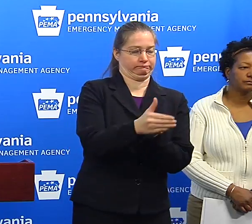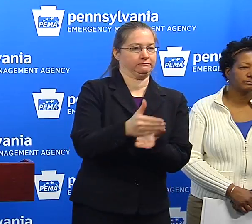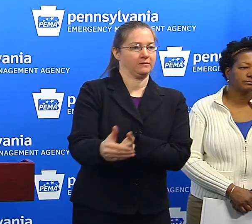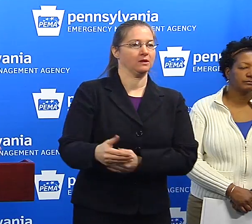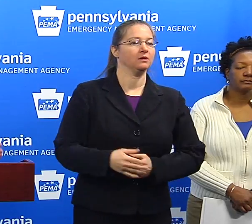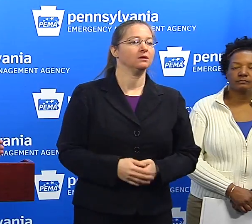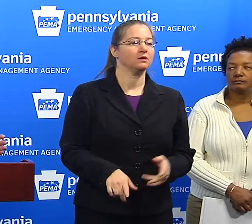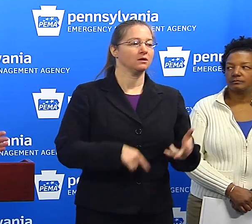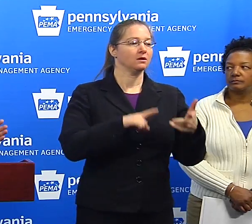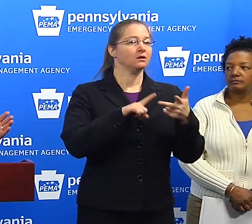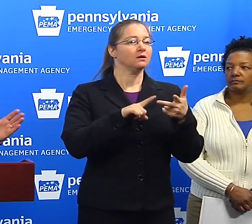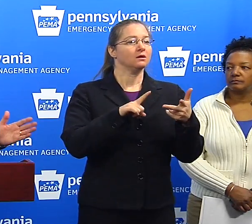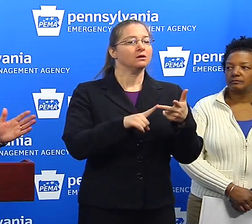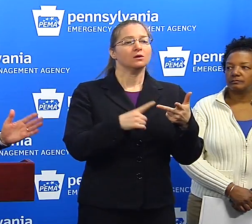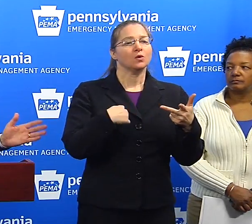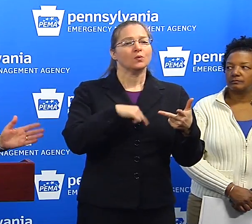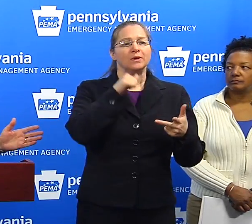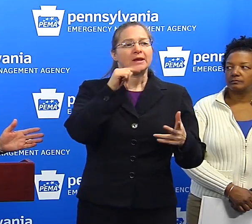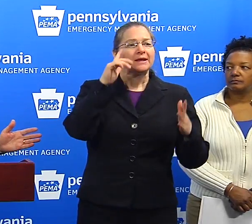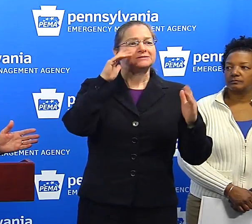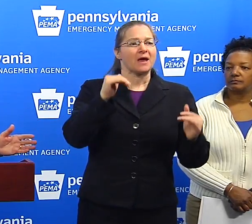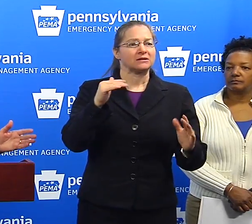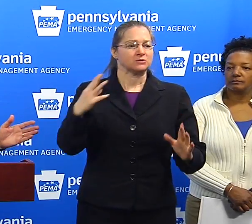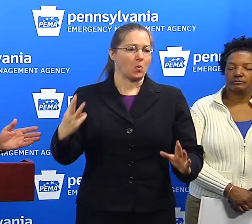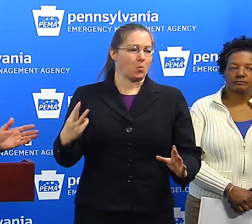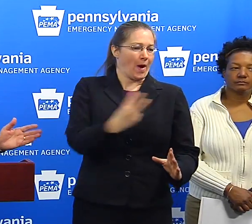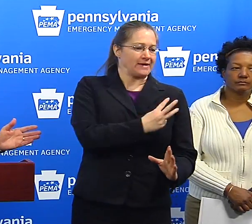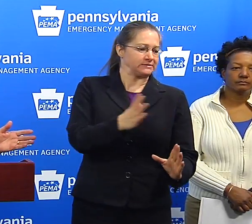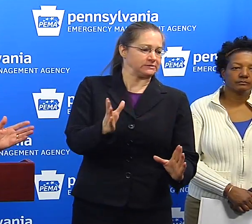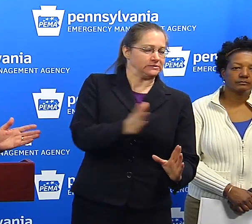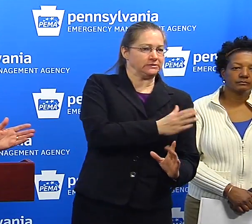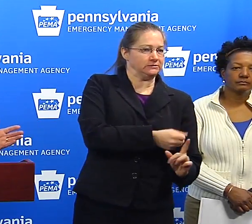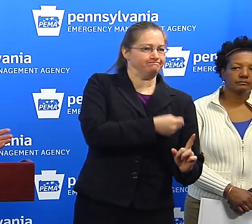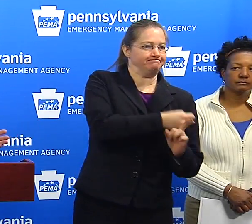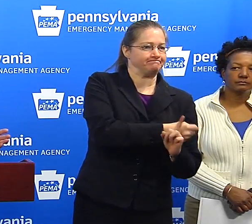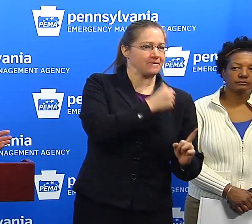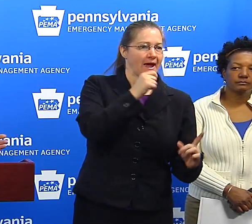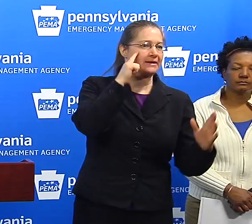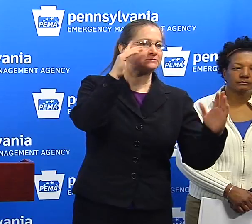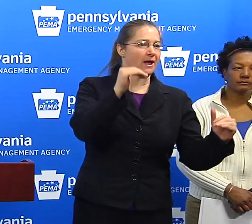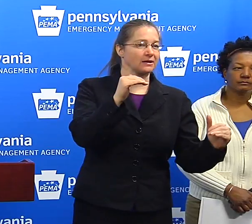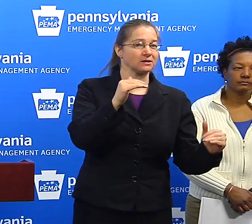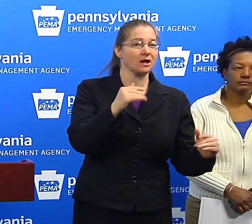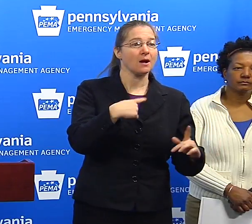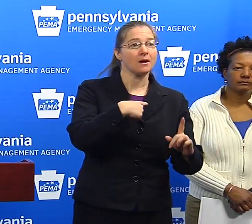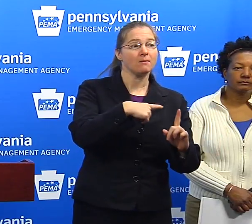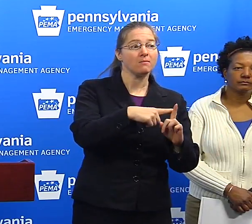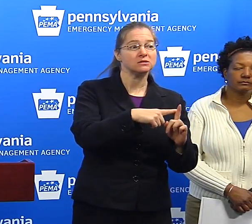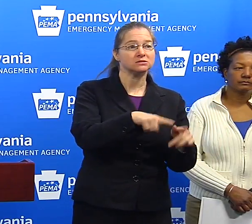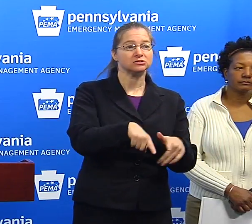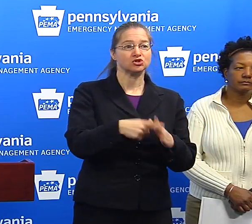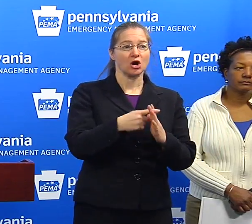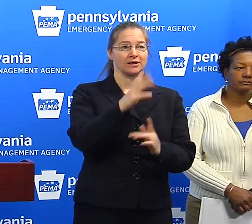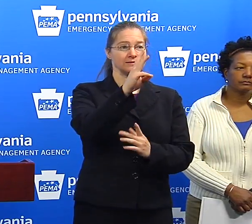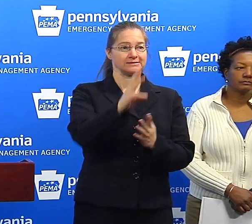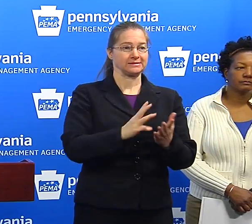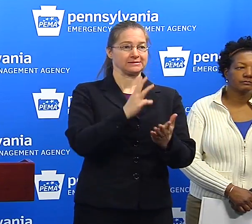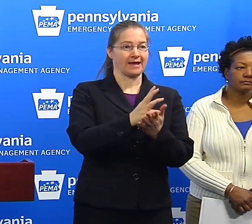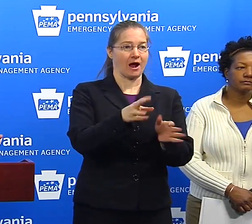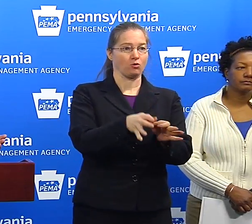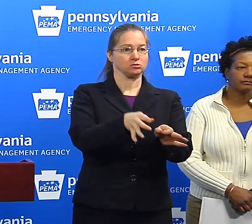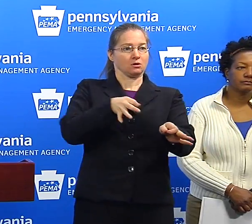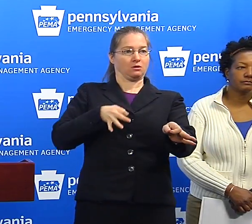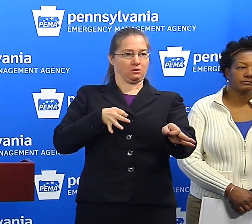we didn't expect it to be as far west as it was. And it started, I think, about six hours earlier than we expected it